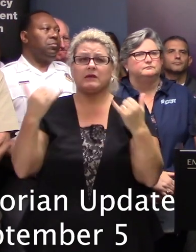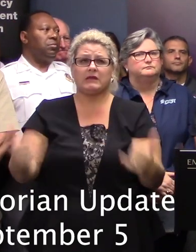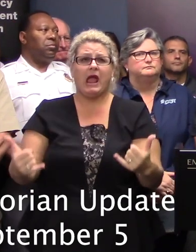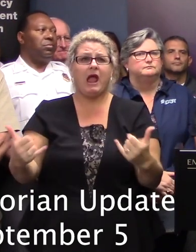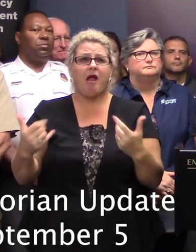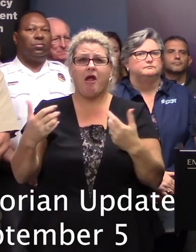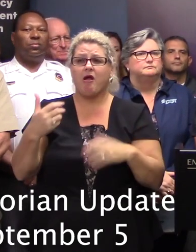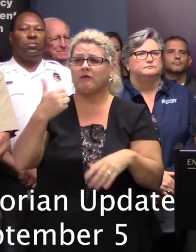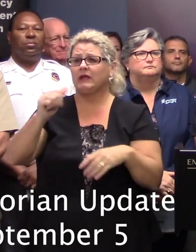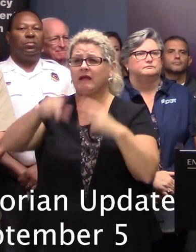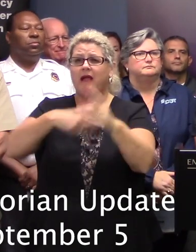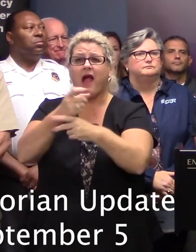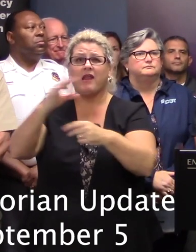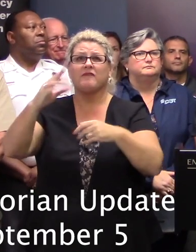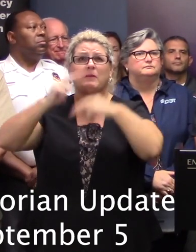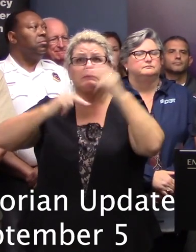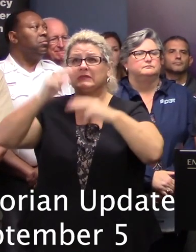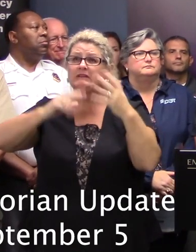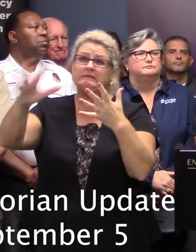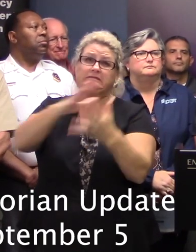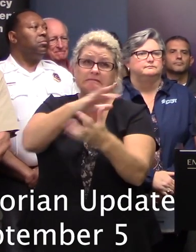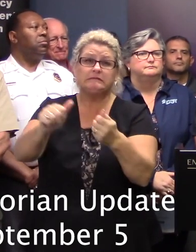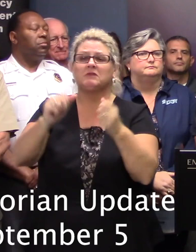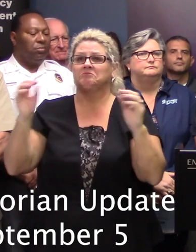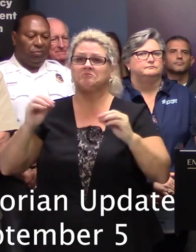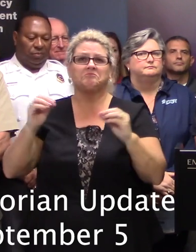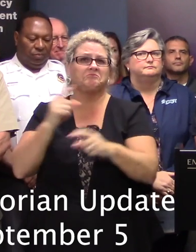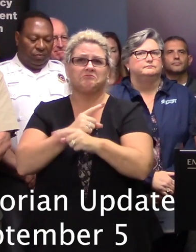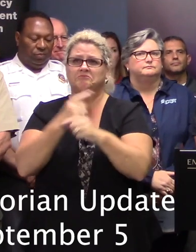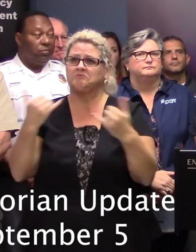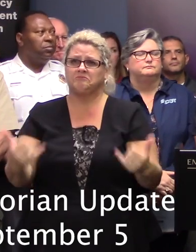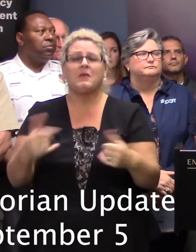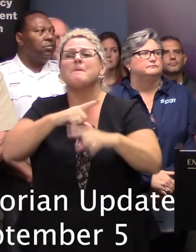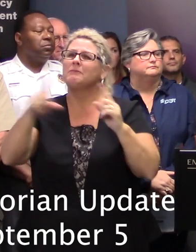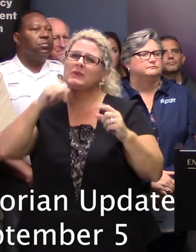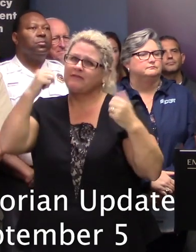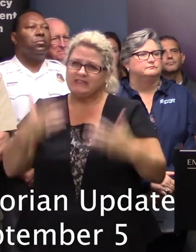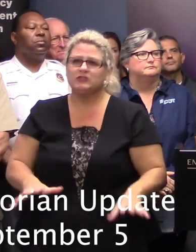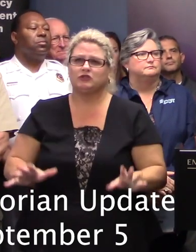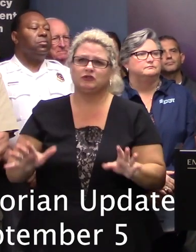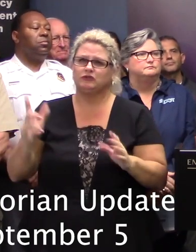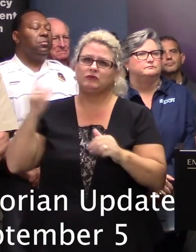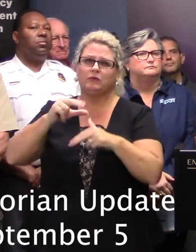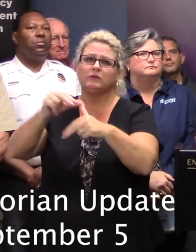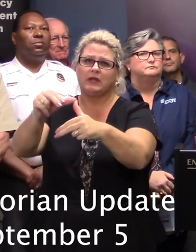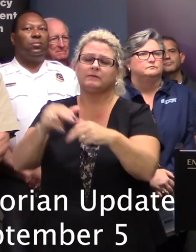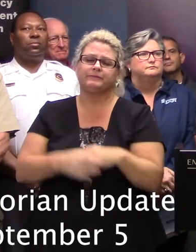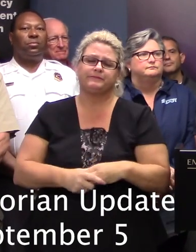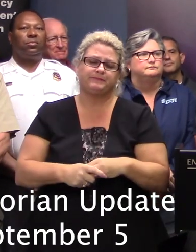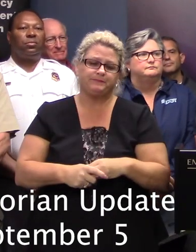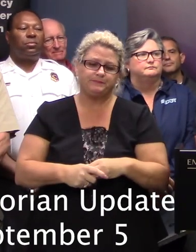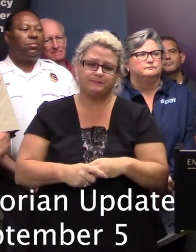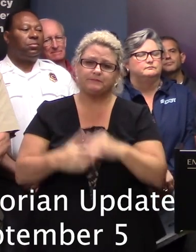specific infrastructure damages to report, but quite frankly, at this point, again, we're not hearing too much in terms of that.